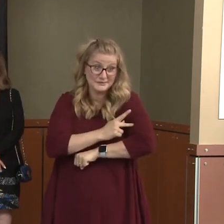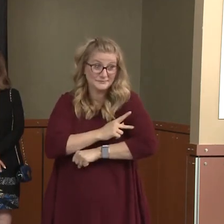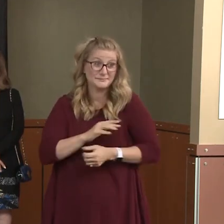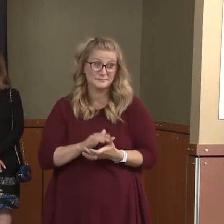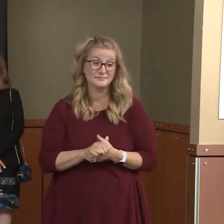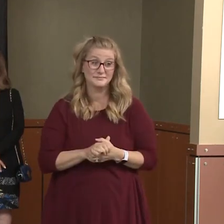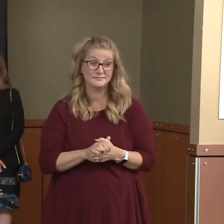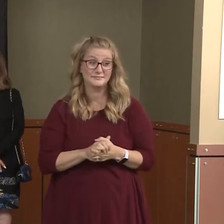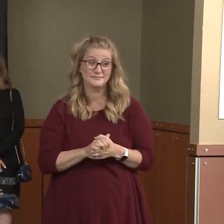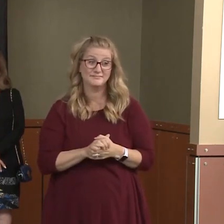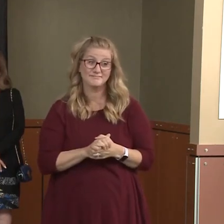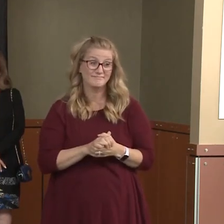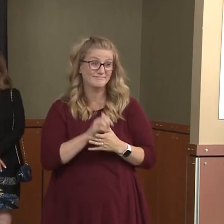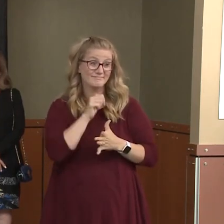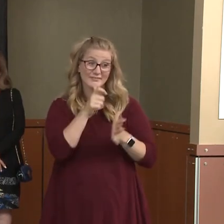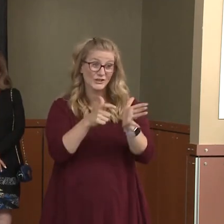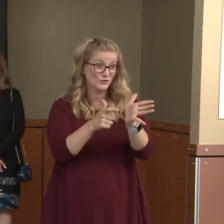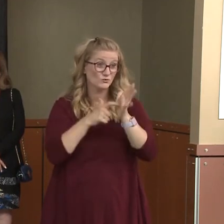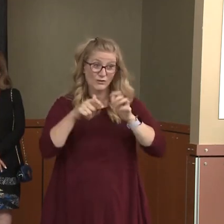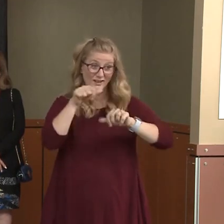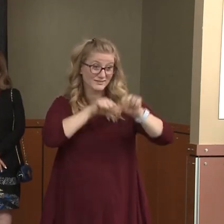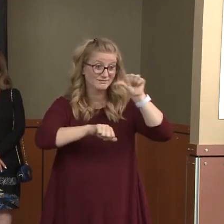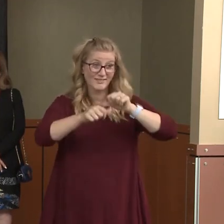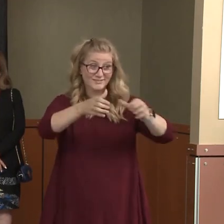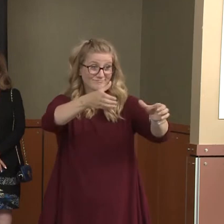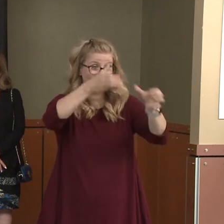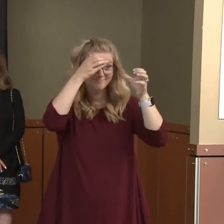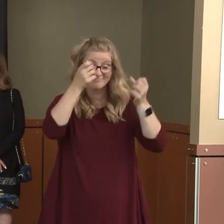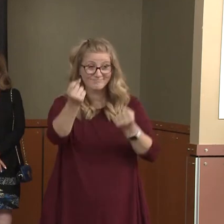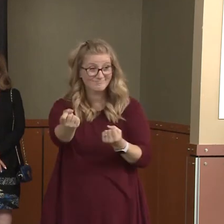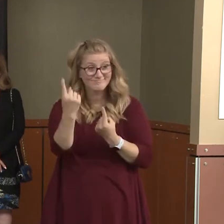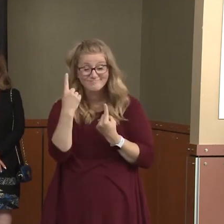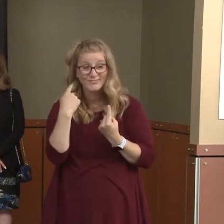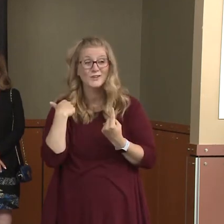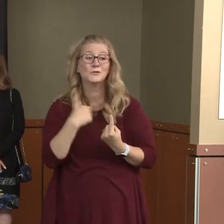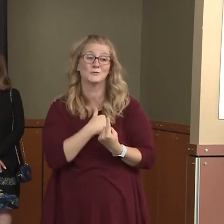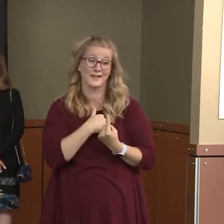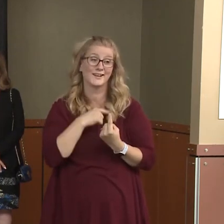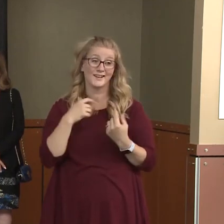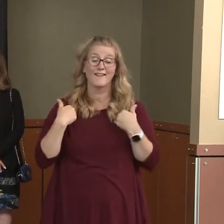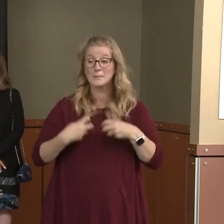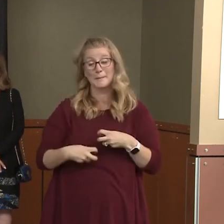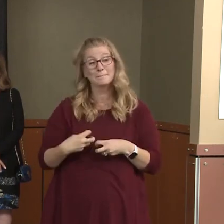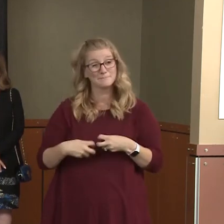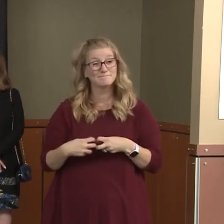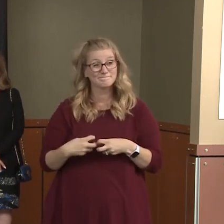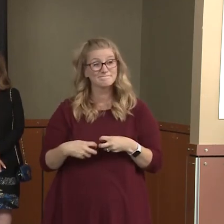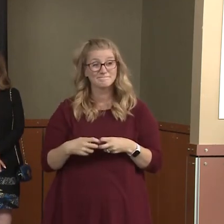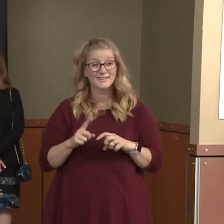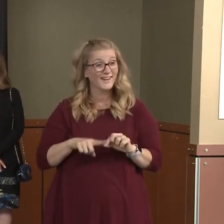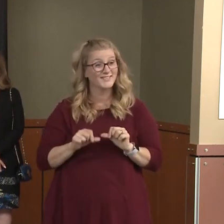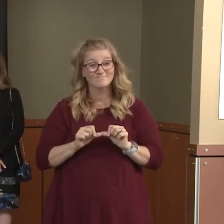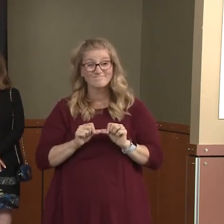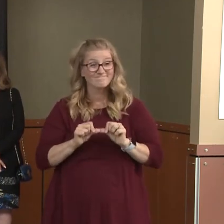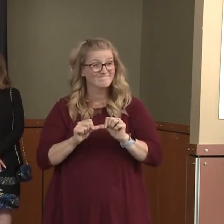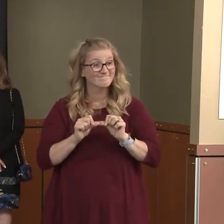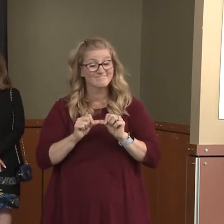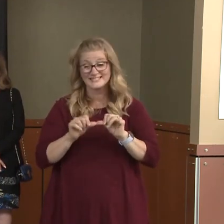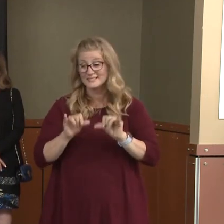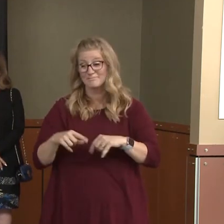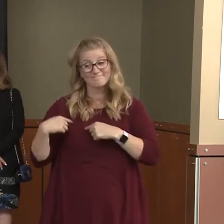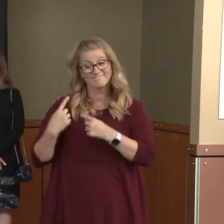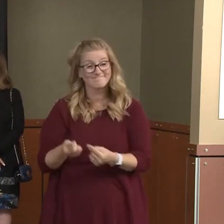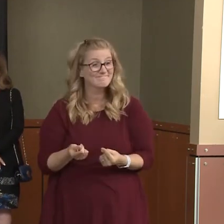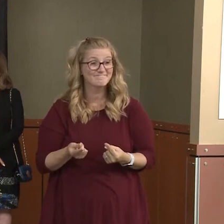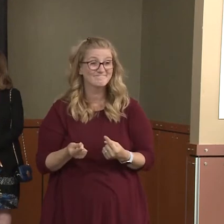take a scientist to realize that we have a problem and that we can't continue down the path that we're in. As Dr. Amy said, similar sized communities